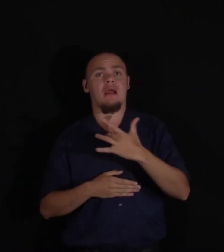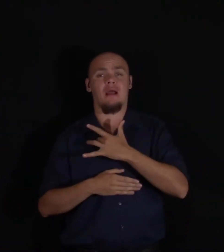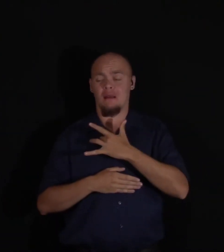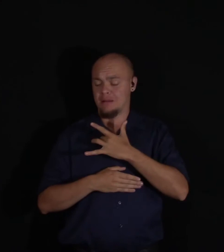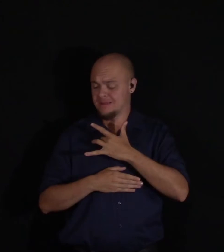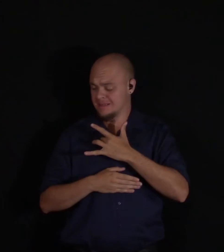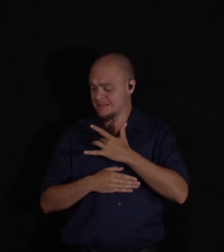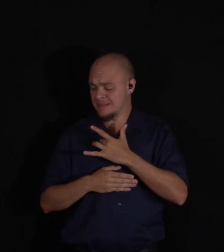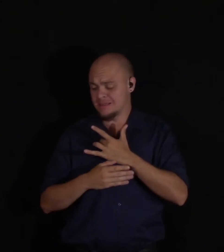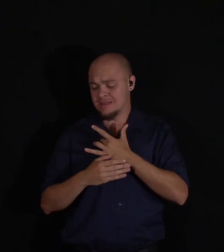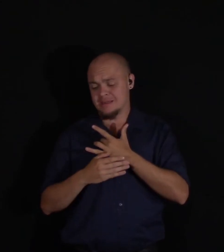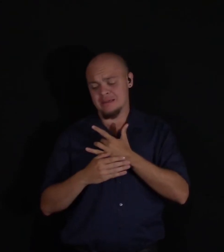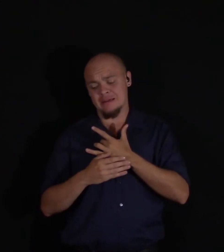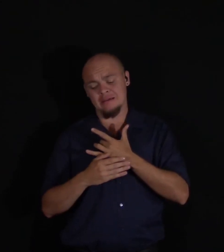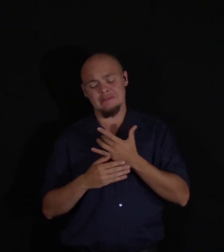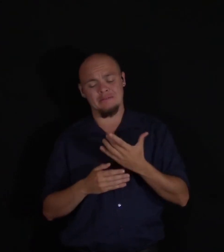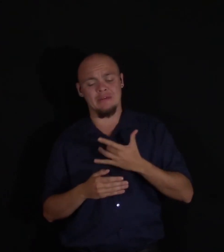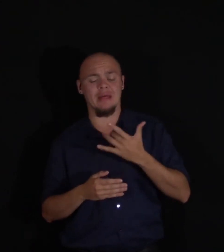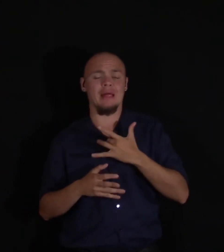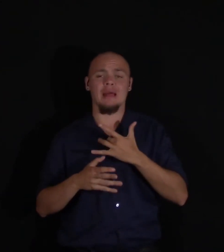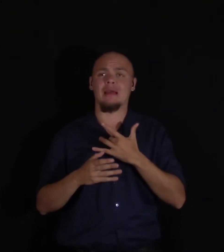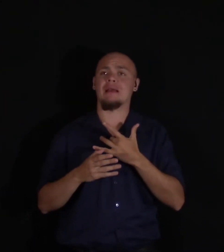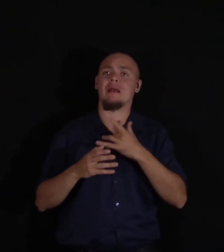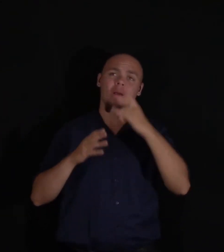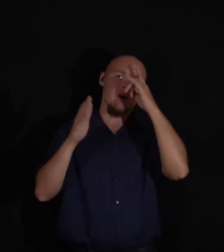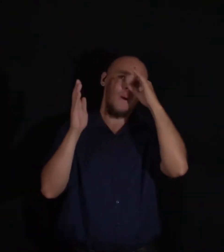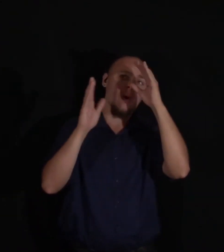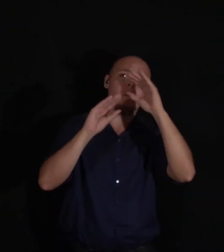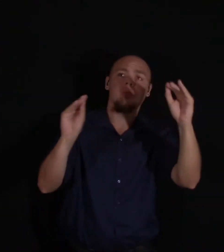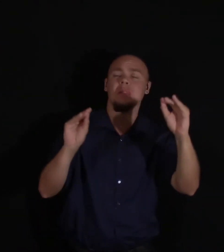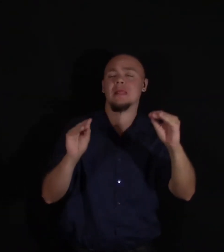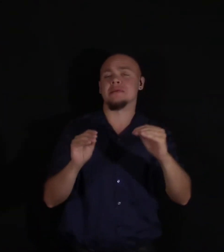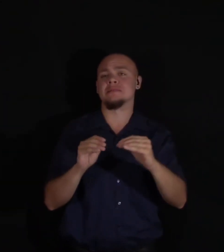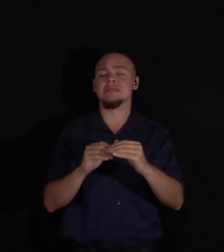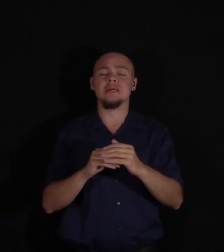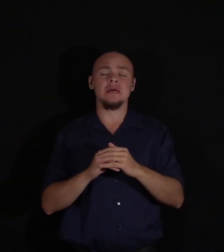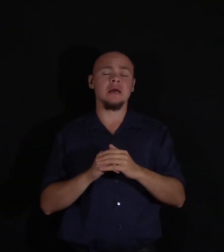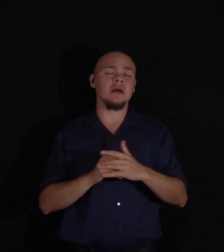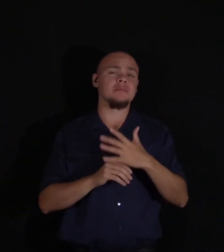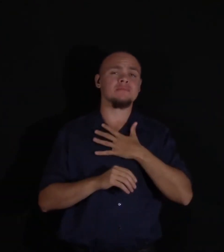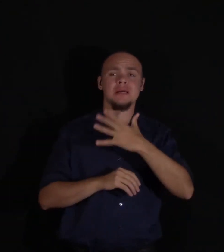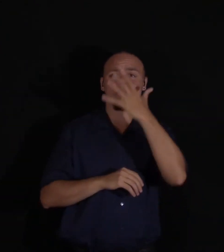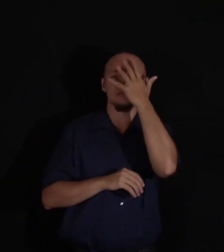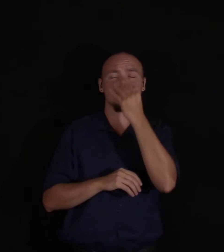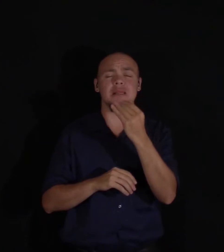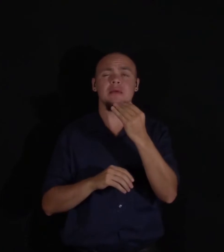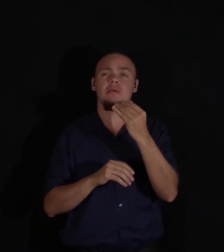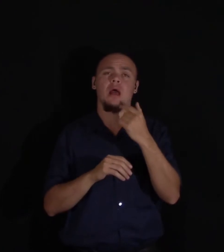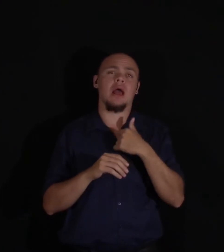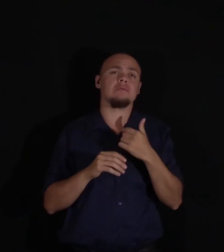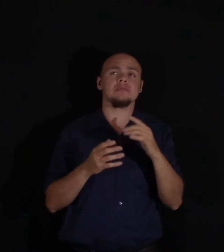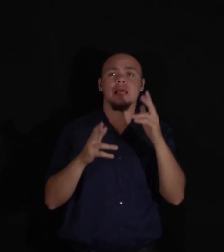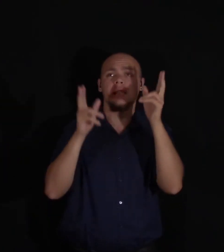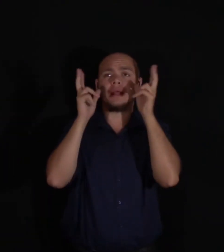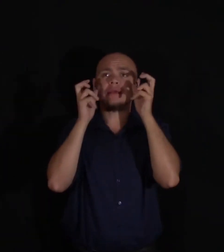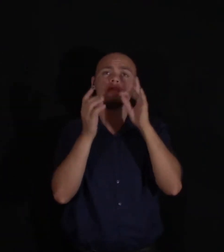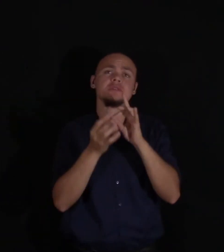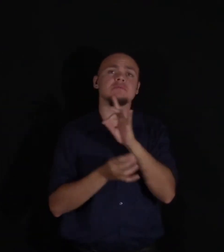could remove. Sleep fled from my eyes. I wandered like an evil spirit, for I had committed deeds of